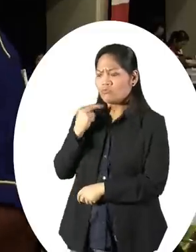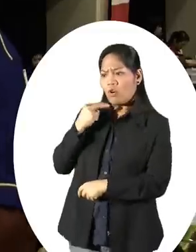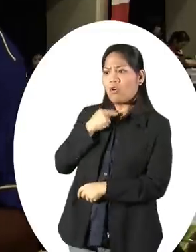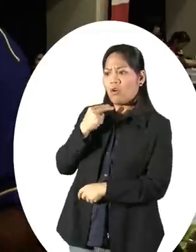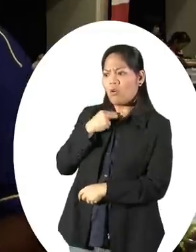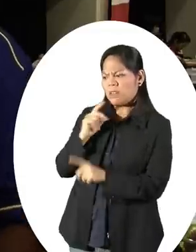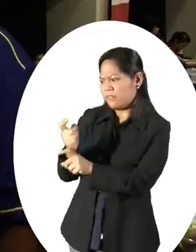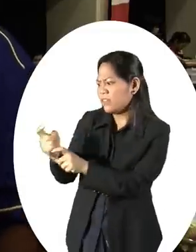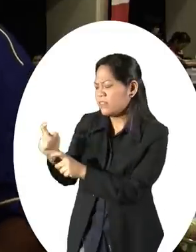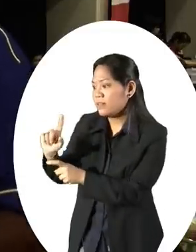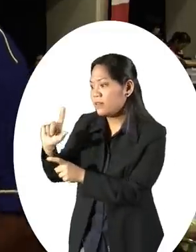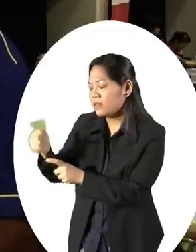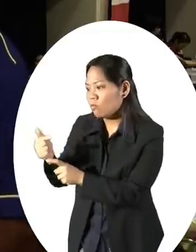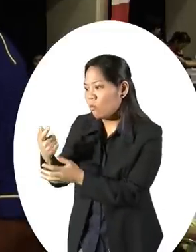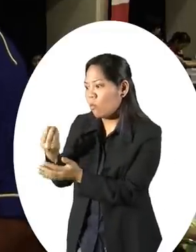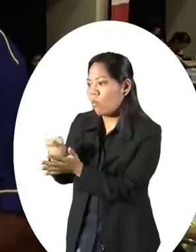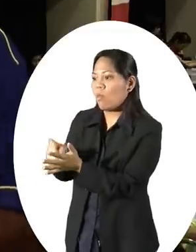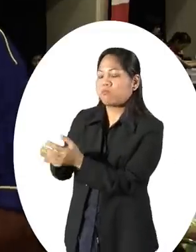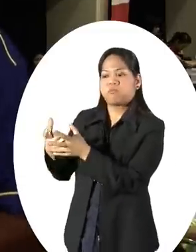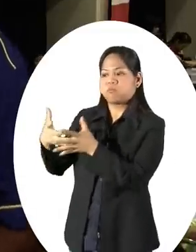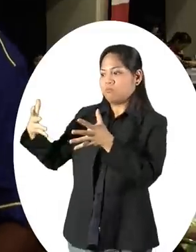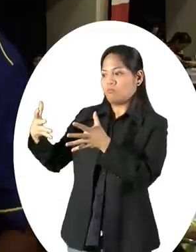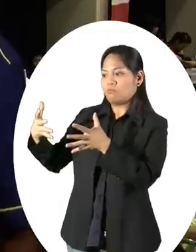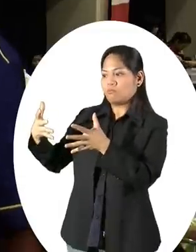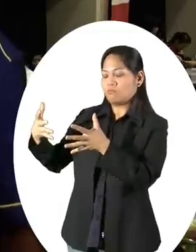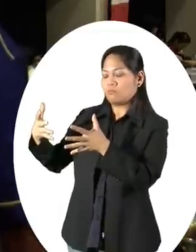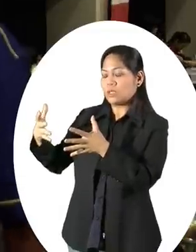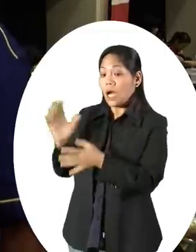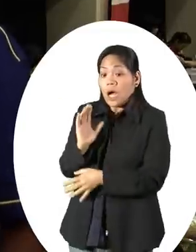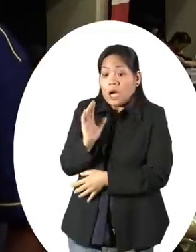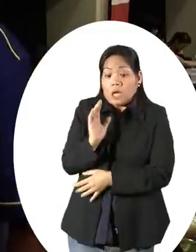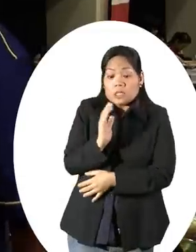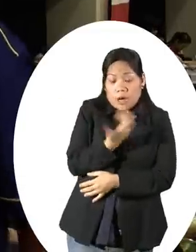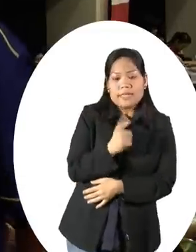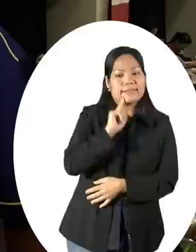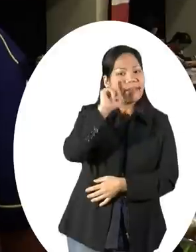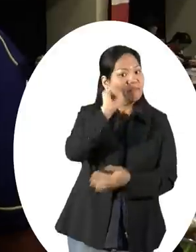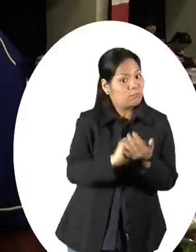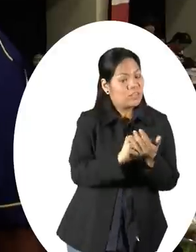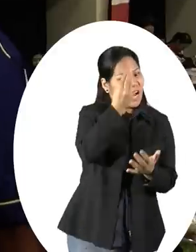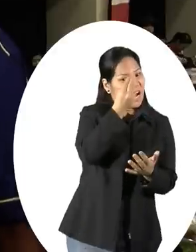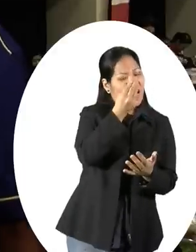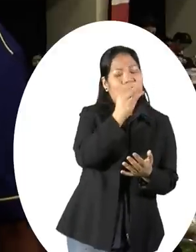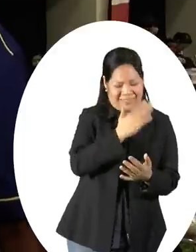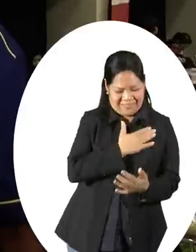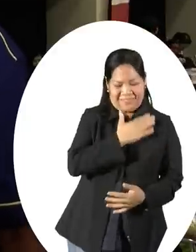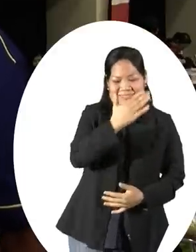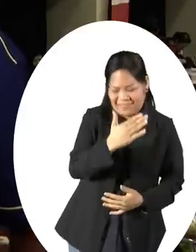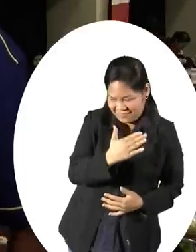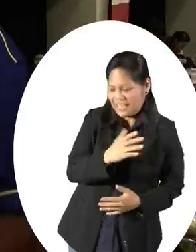small, small gifts and then come into the thing. They can't manage the funds. So with all these initiatives that TAPMOLA is doing, PNA Smart Solutions is